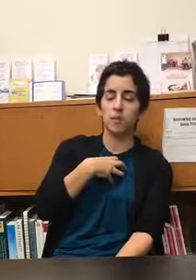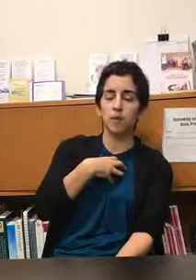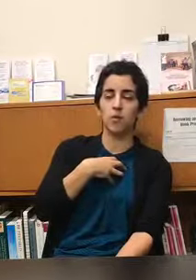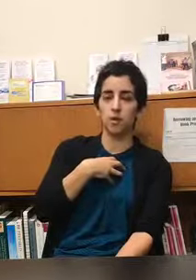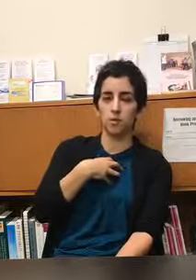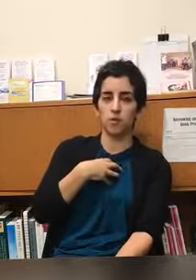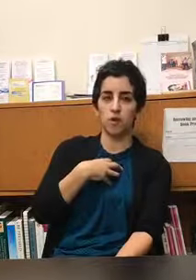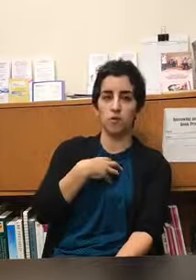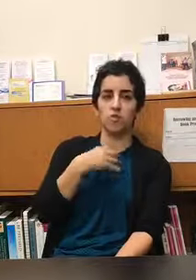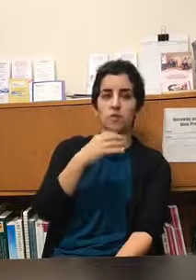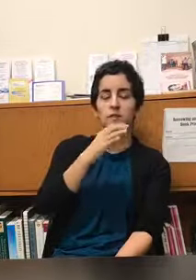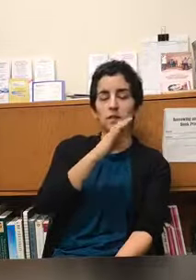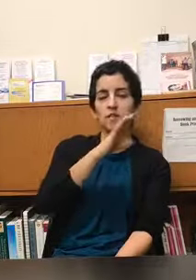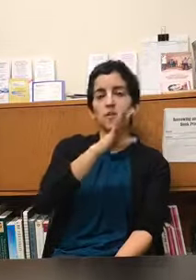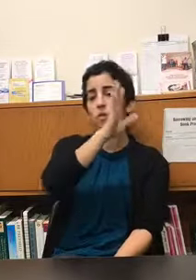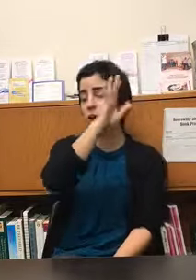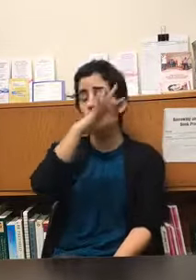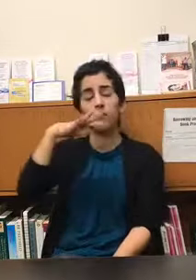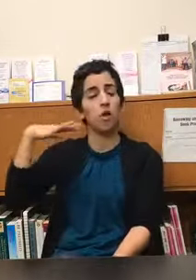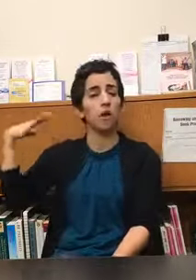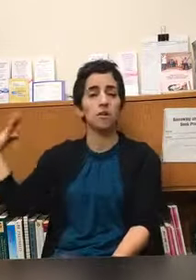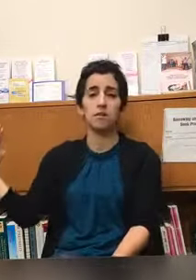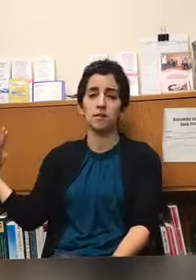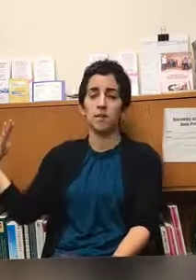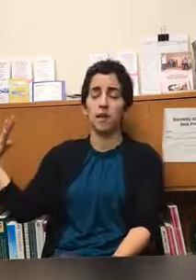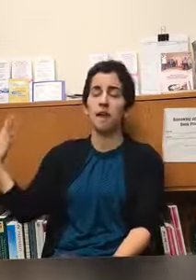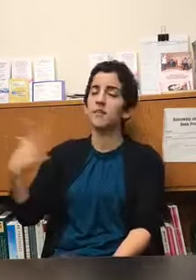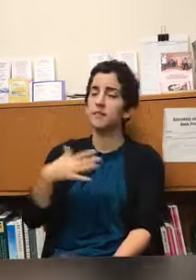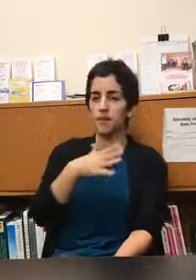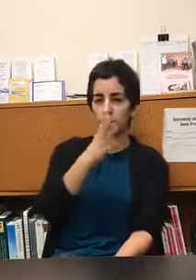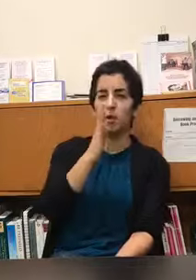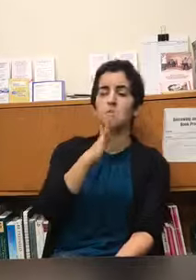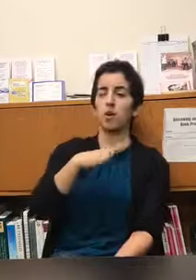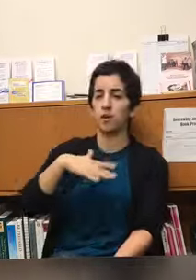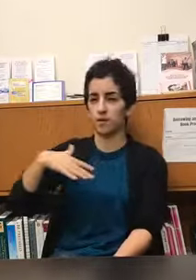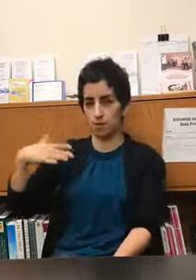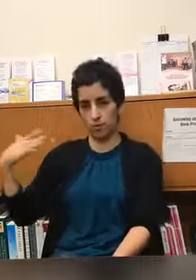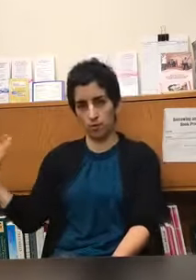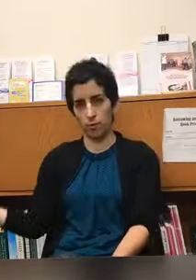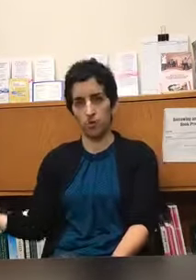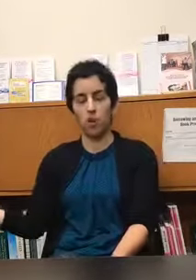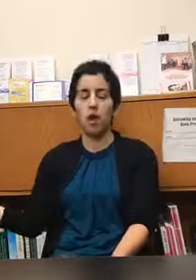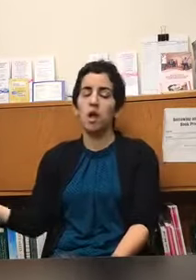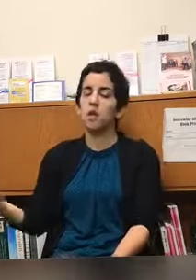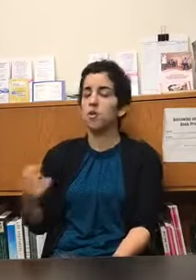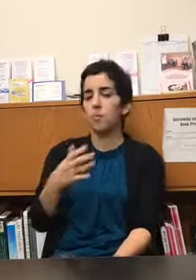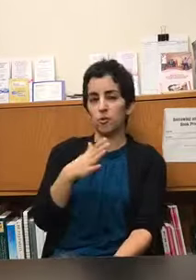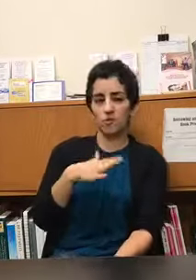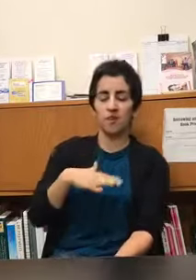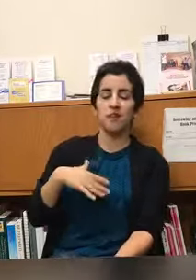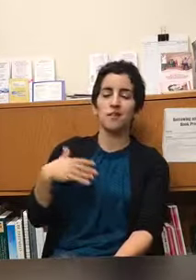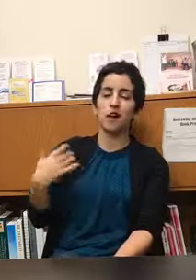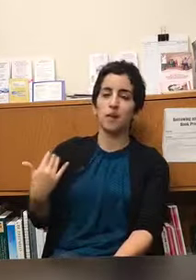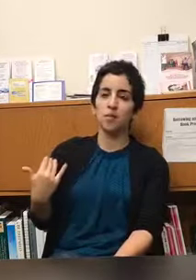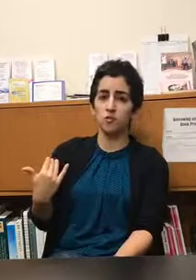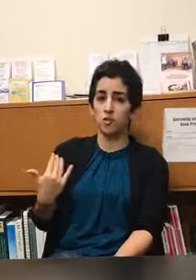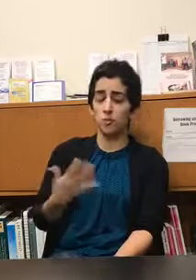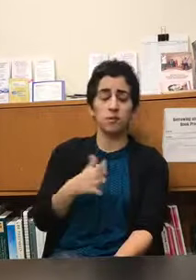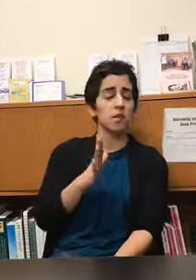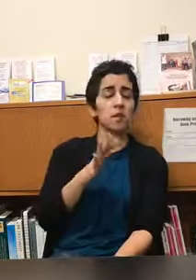be really useful so this idea of you're going to have thoughts and i'll say that when i'm talking someone through you know a personalized guided imagery script i'll say you're